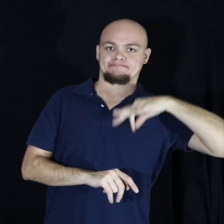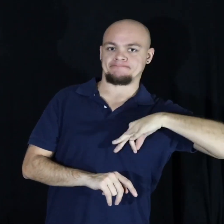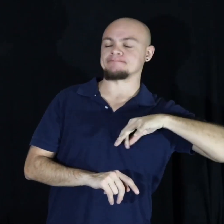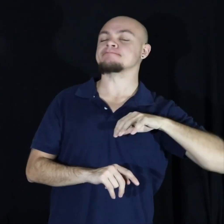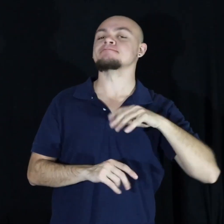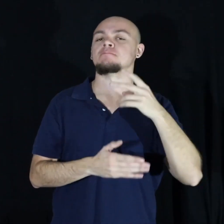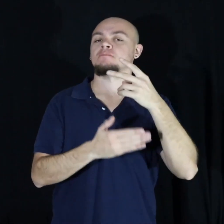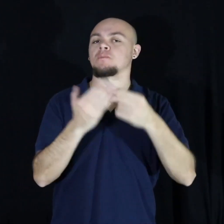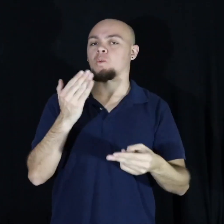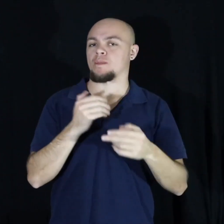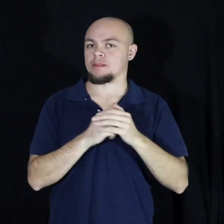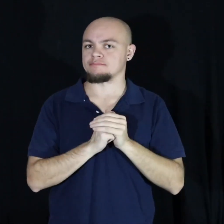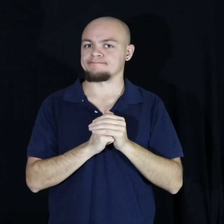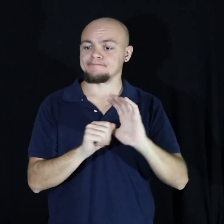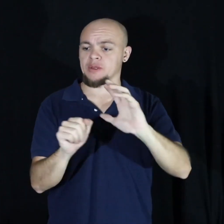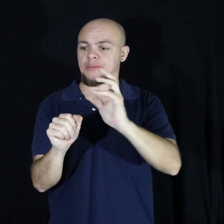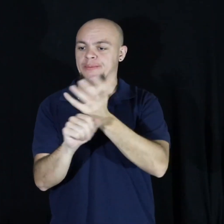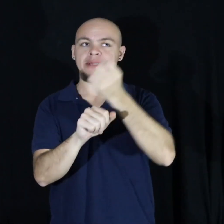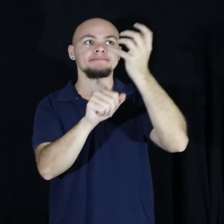be a win-win situation